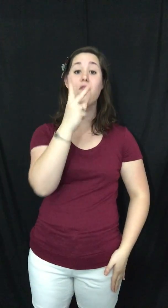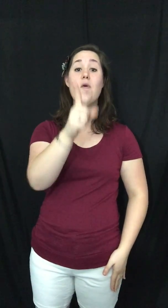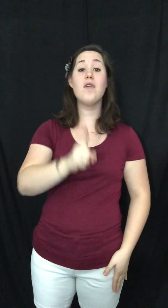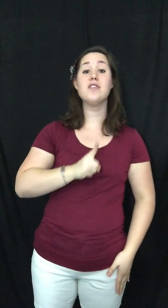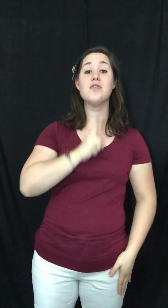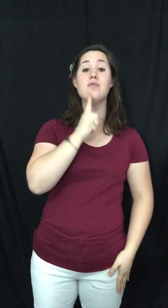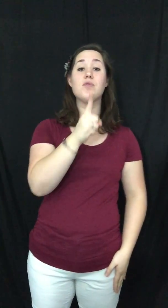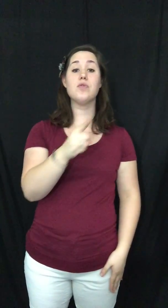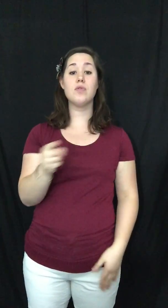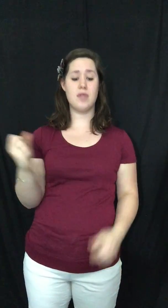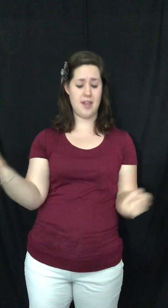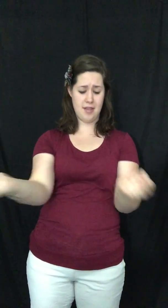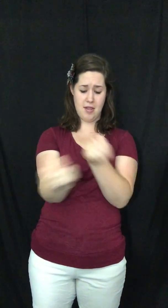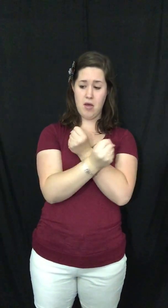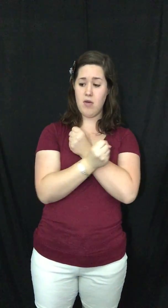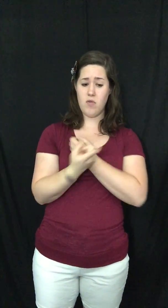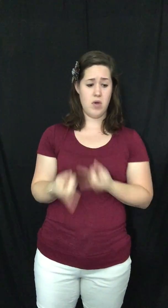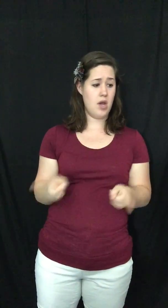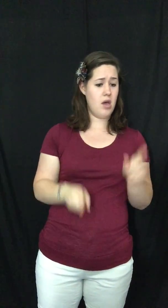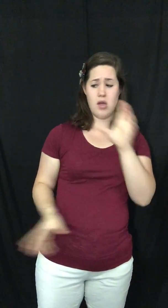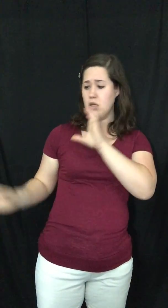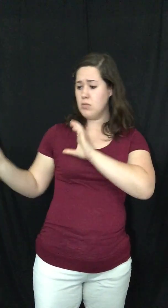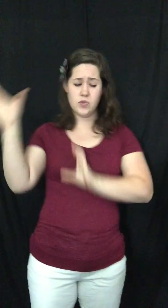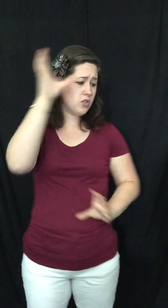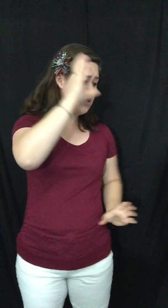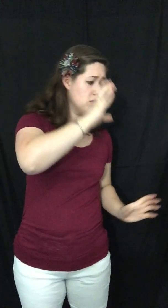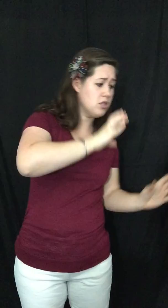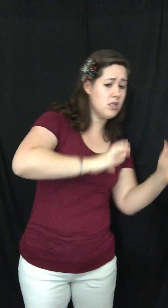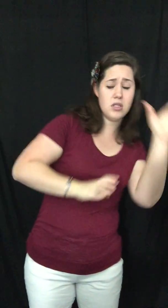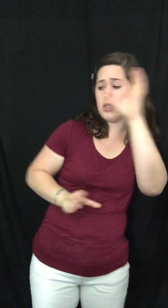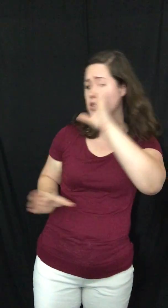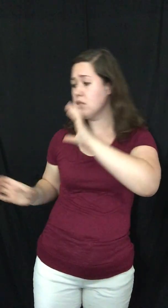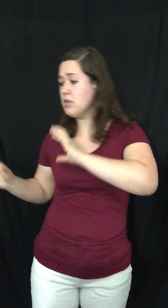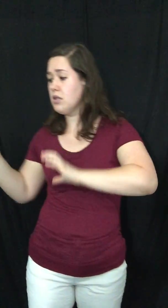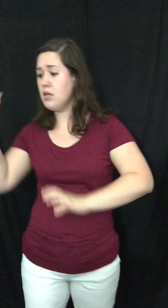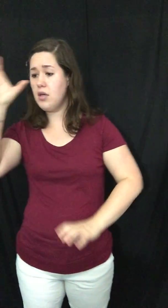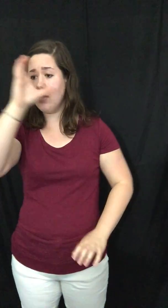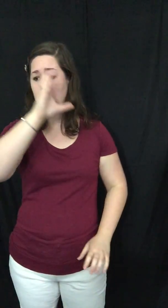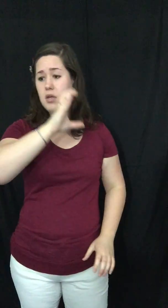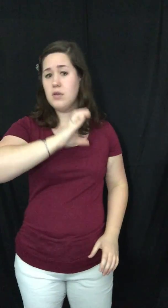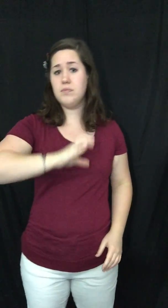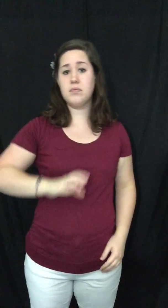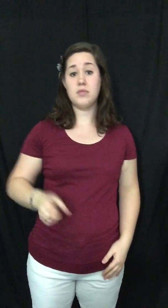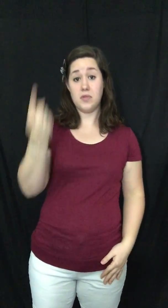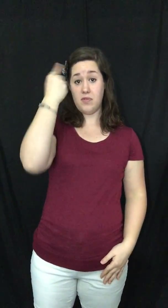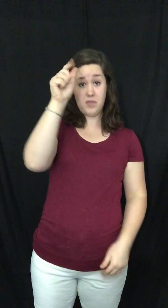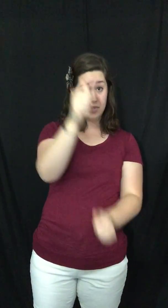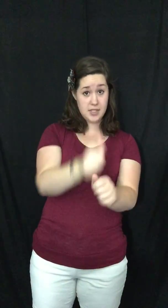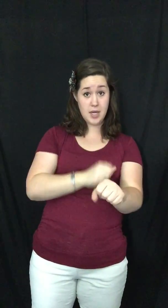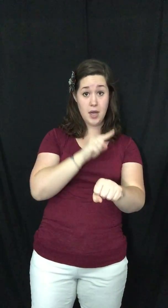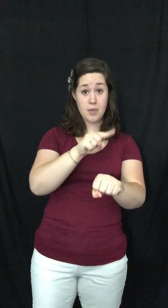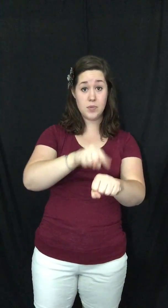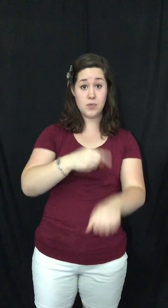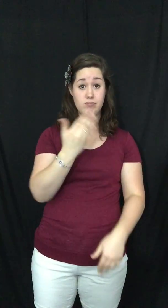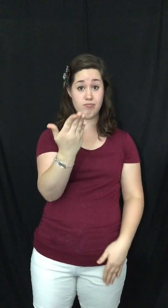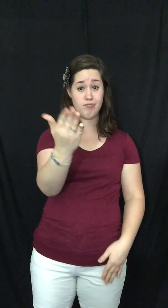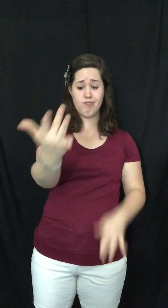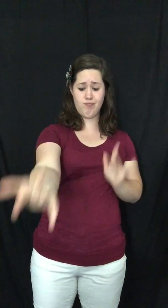voice of truth and love when I'm searching For every time you reach to